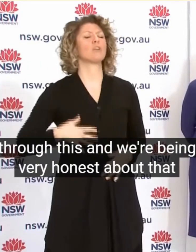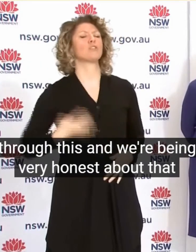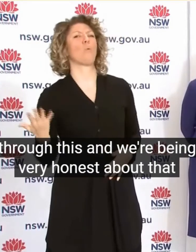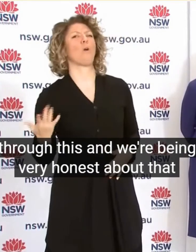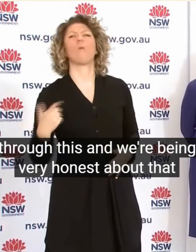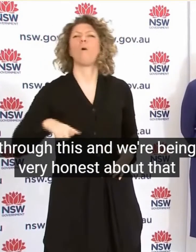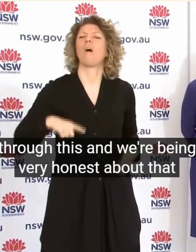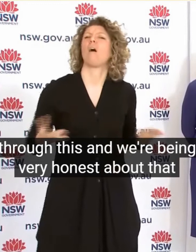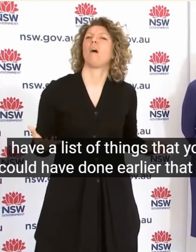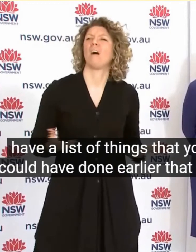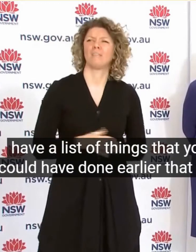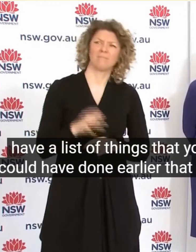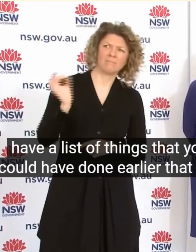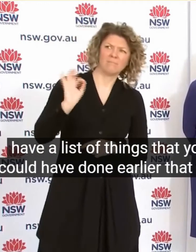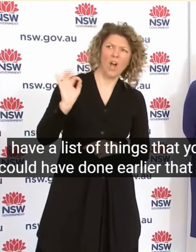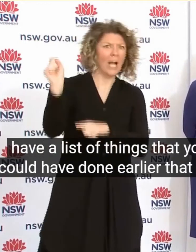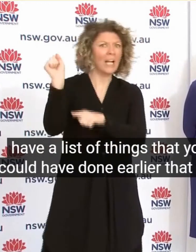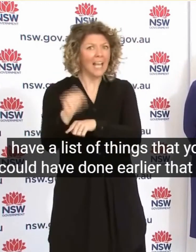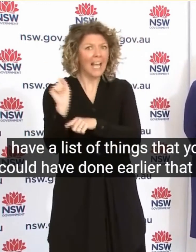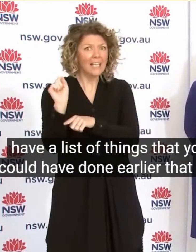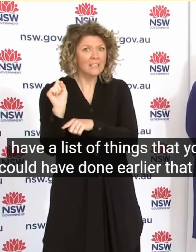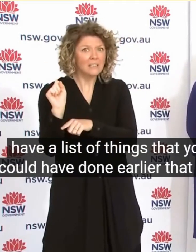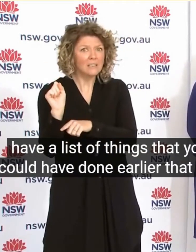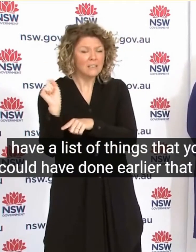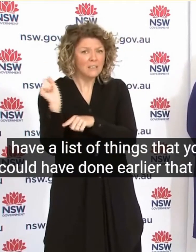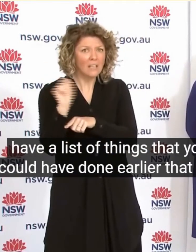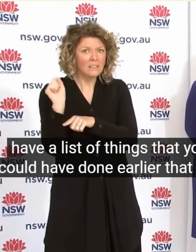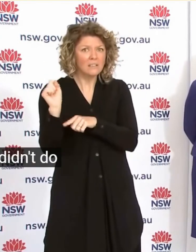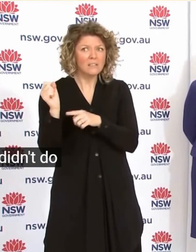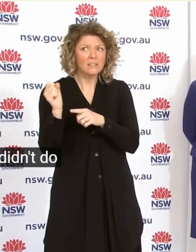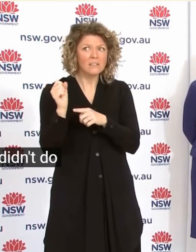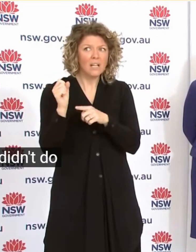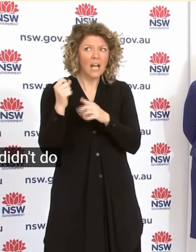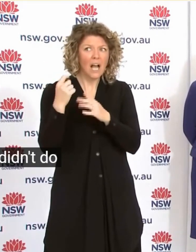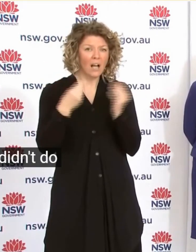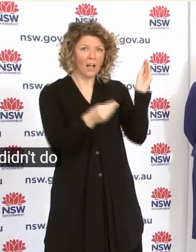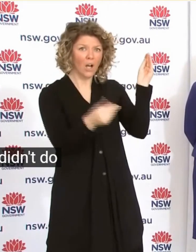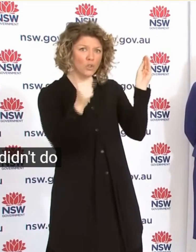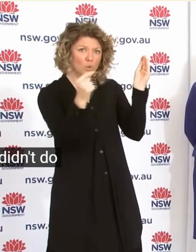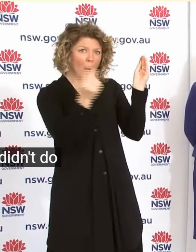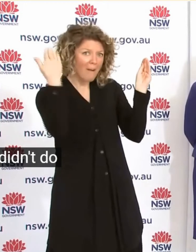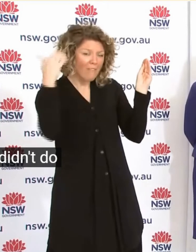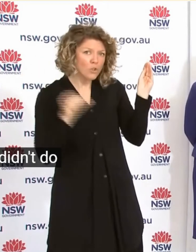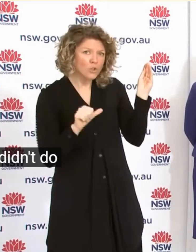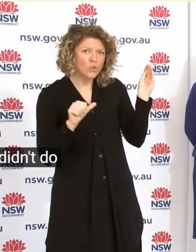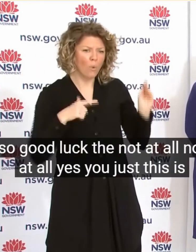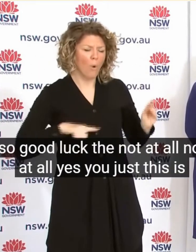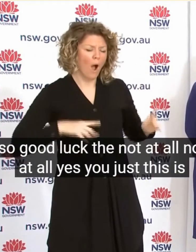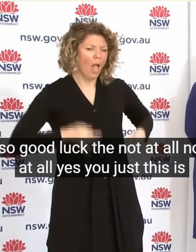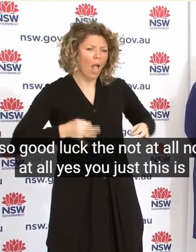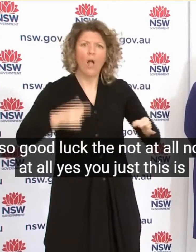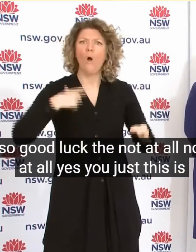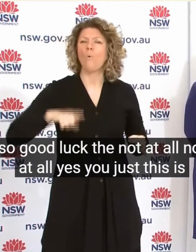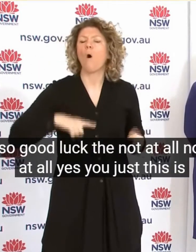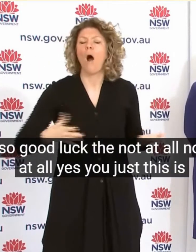Not At All Not At All Yes You Just This Is The List Of Things We Could Have Done Earlier That You Didn't Do So